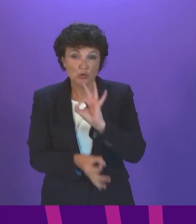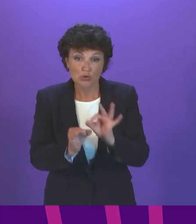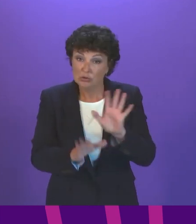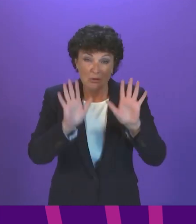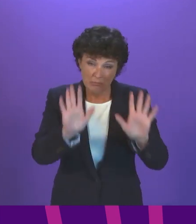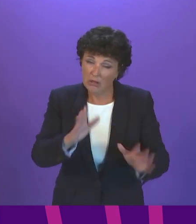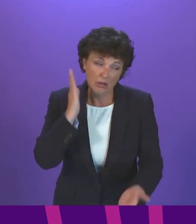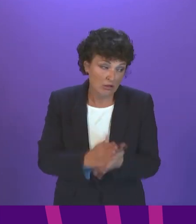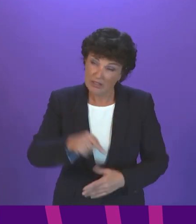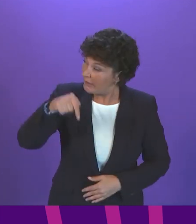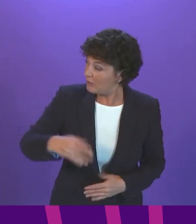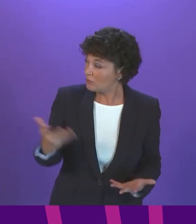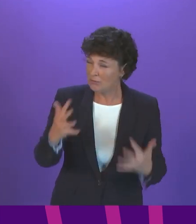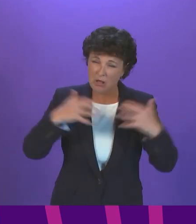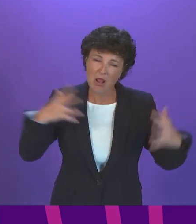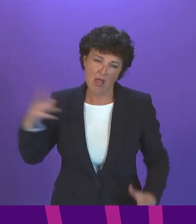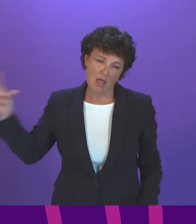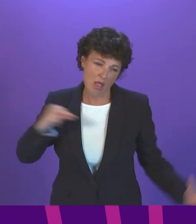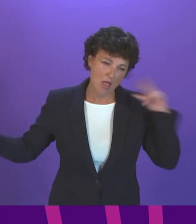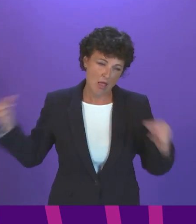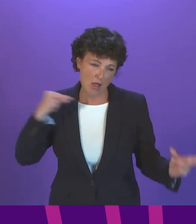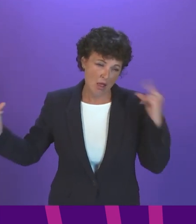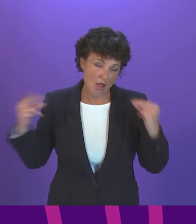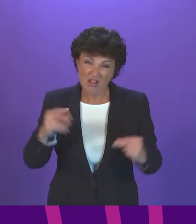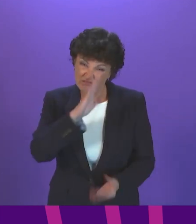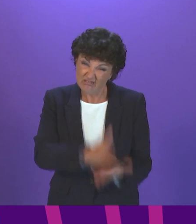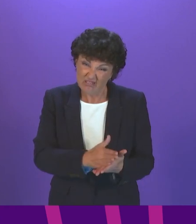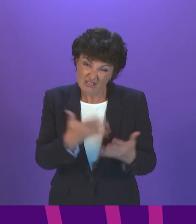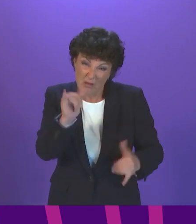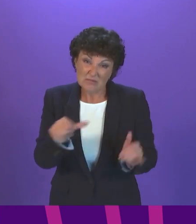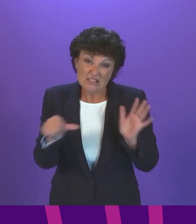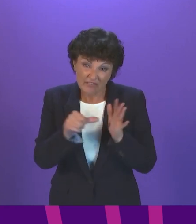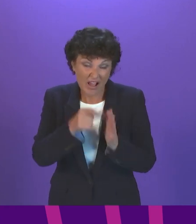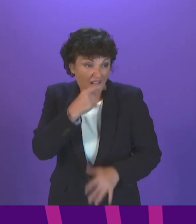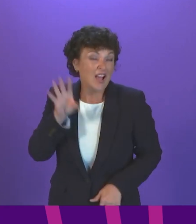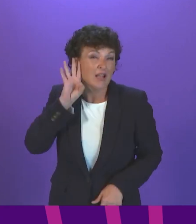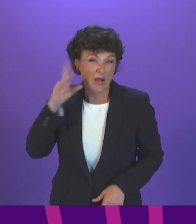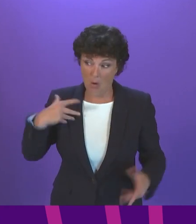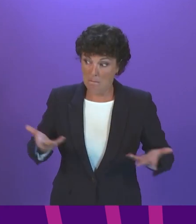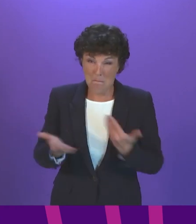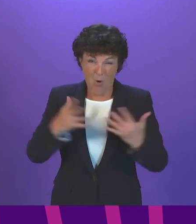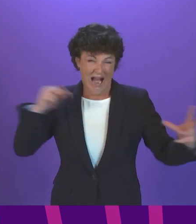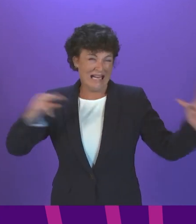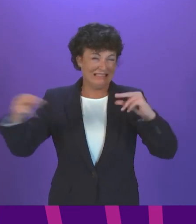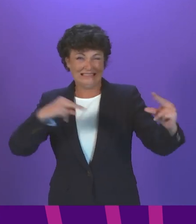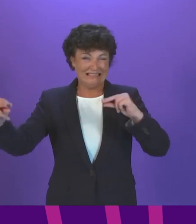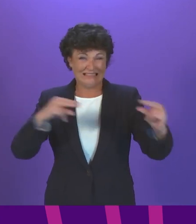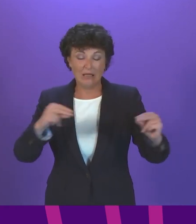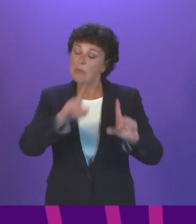but there is constant noise that is making it sometimes difficult for me to hear. But it is my responsibility.